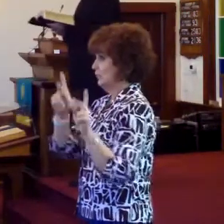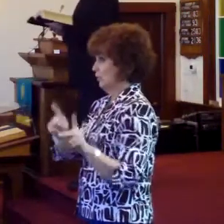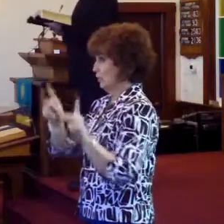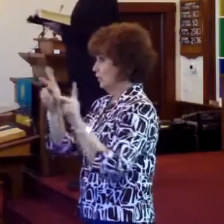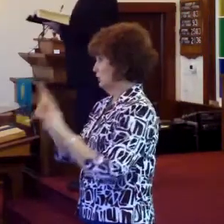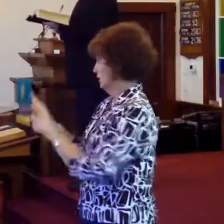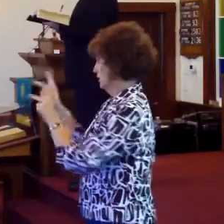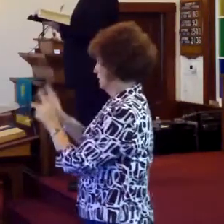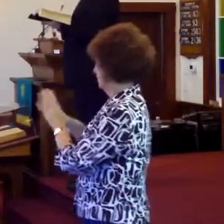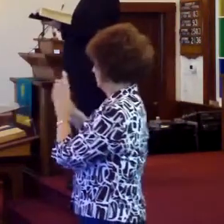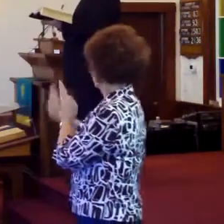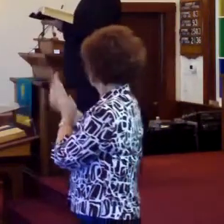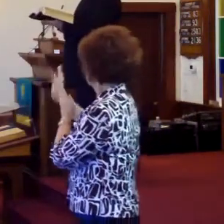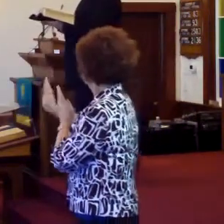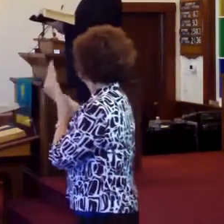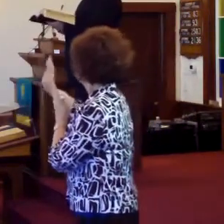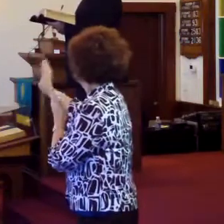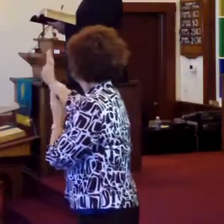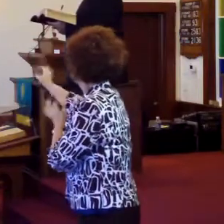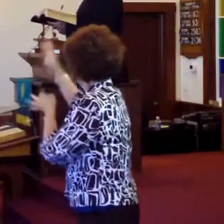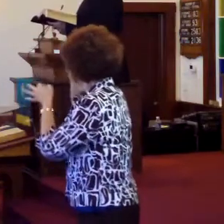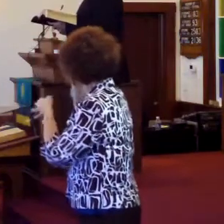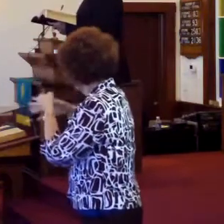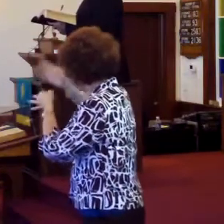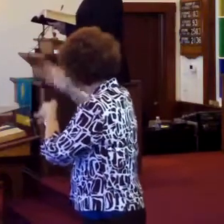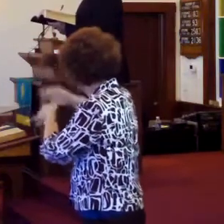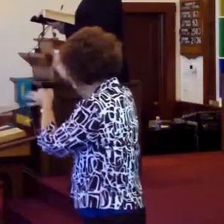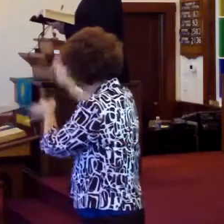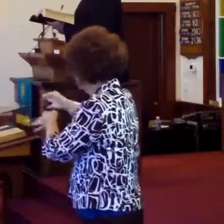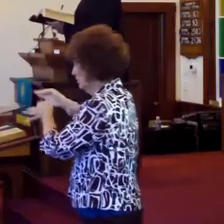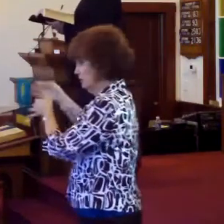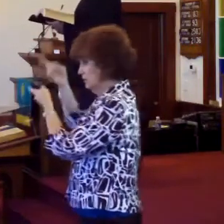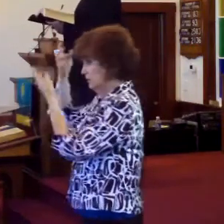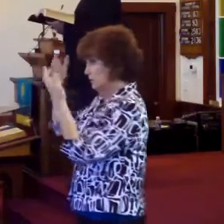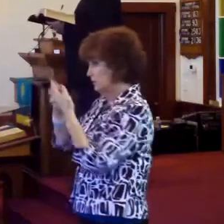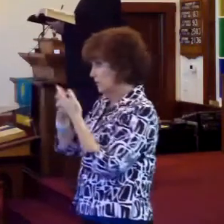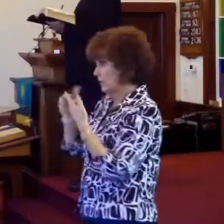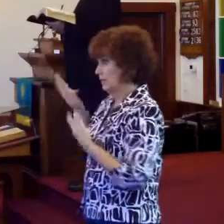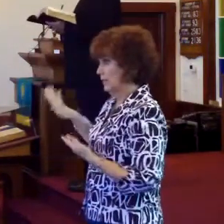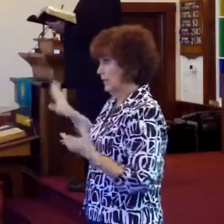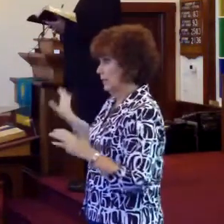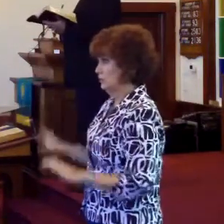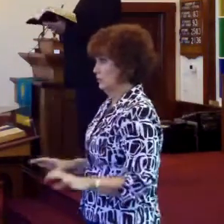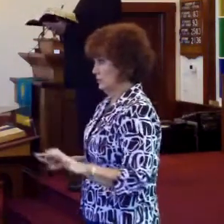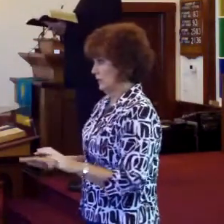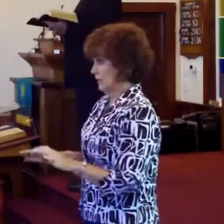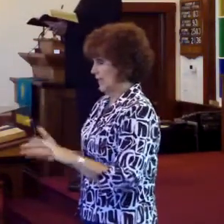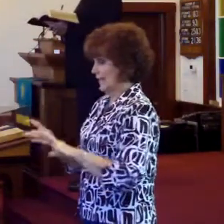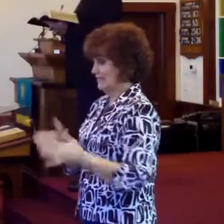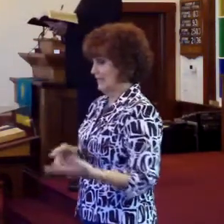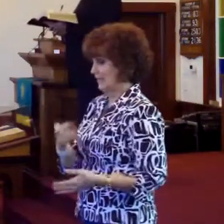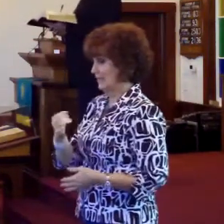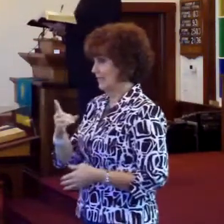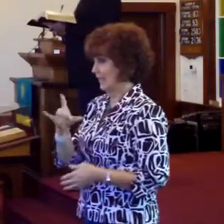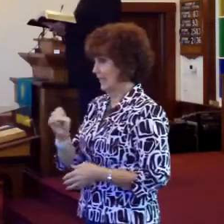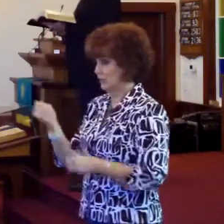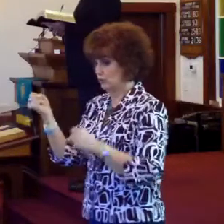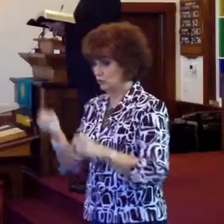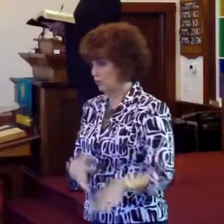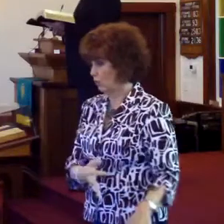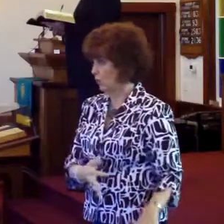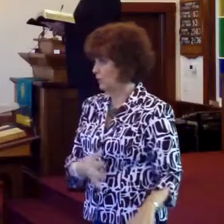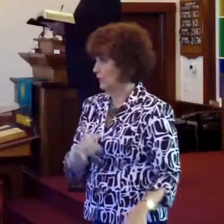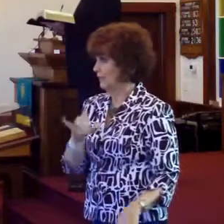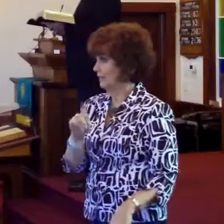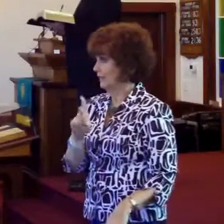according to what they had done. Then death and Hades were thrown into the lake of fire. The lake of